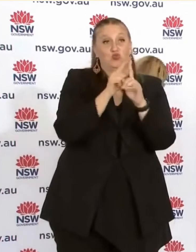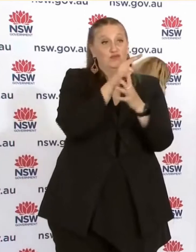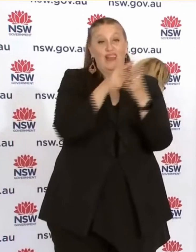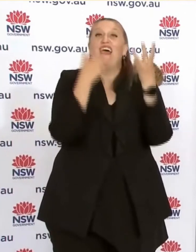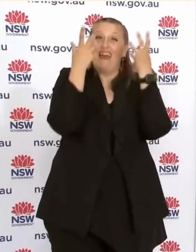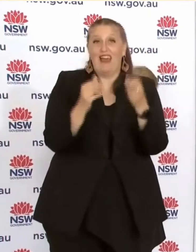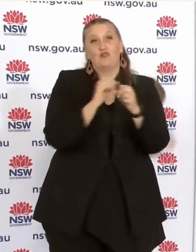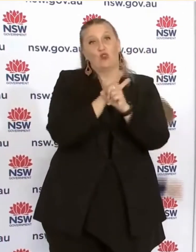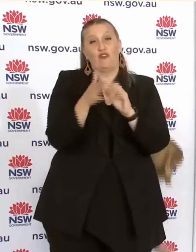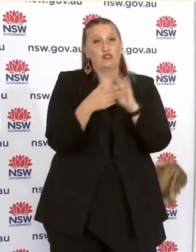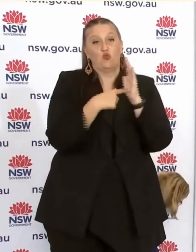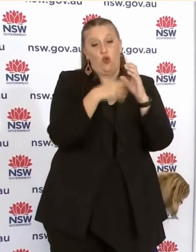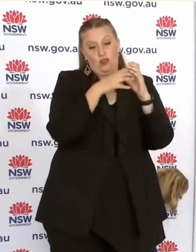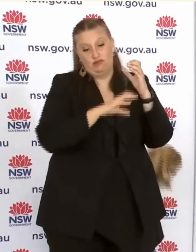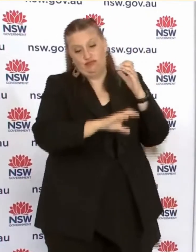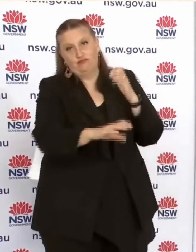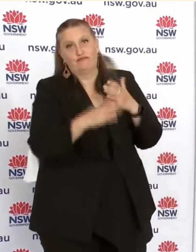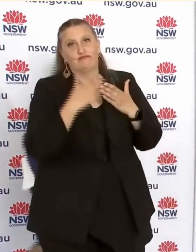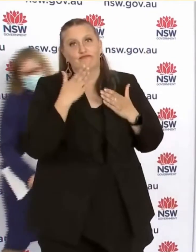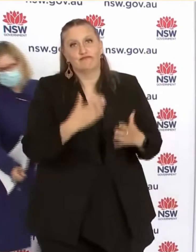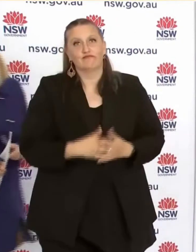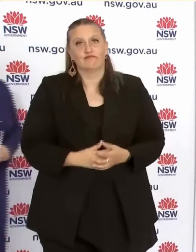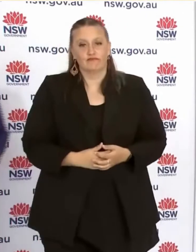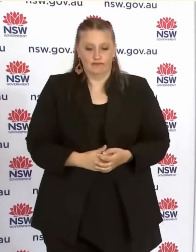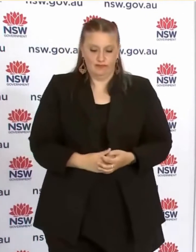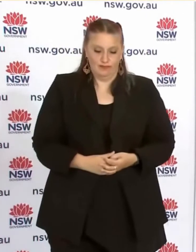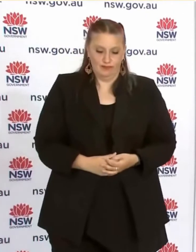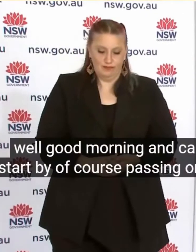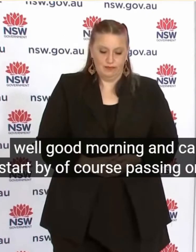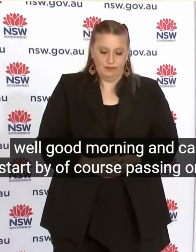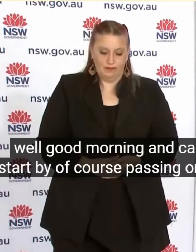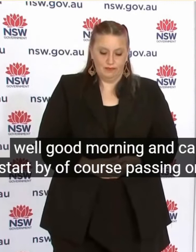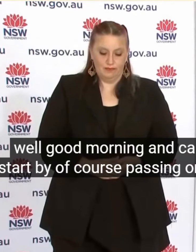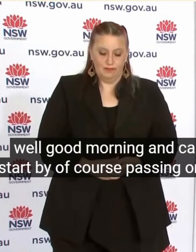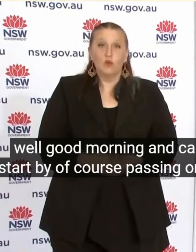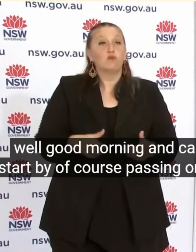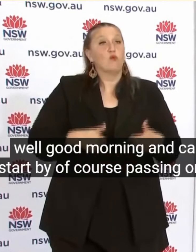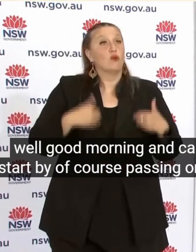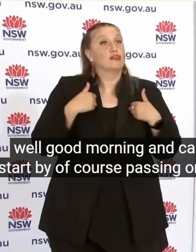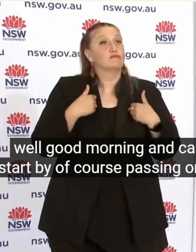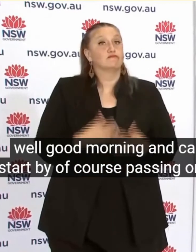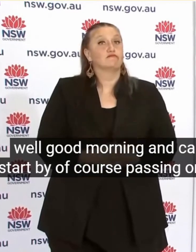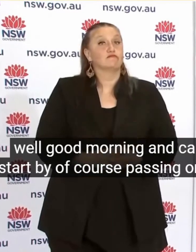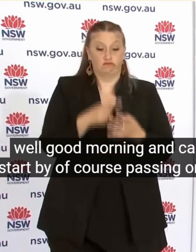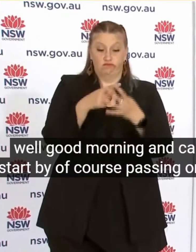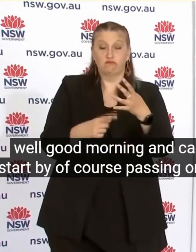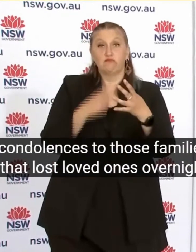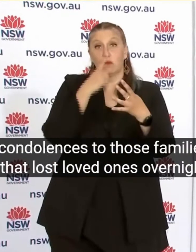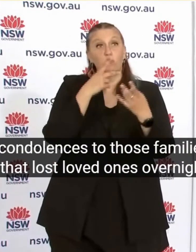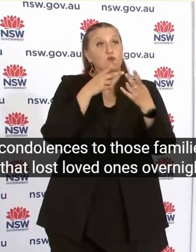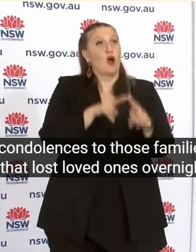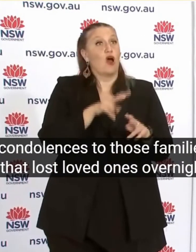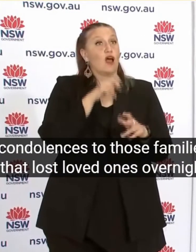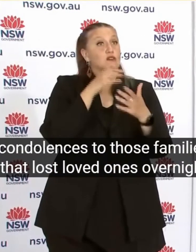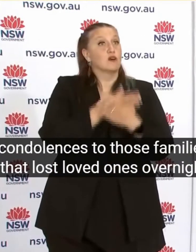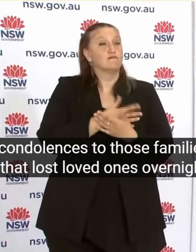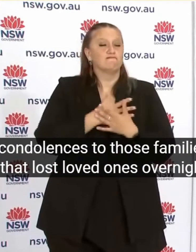Well good morning And can I start By of course Passing on My condolences To those Families that Lost loved ones Overnight You remain In our Thoughts